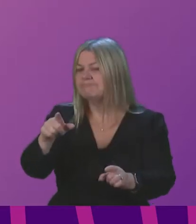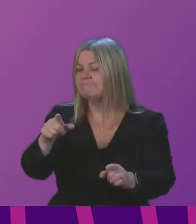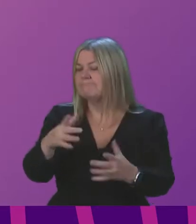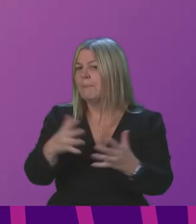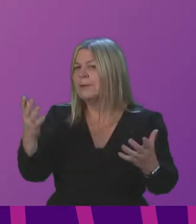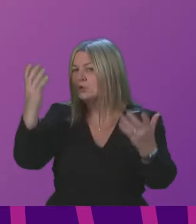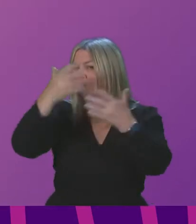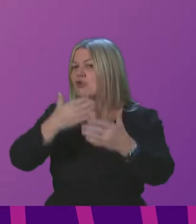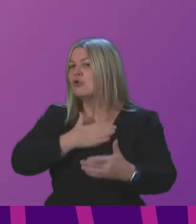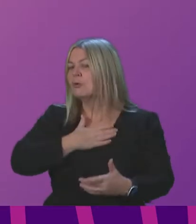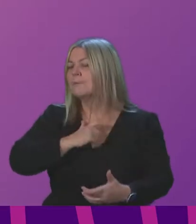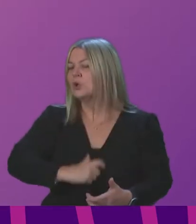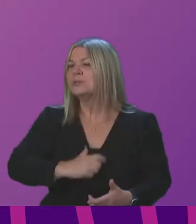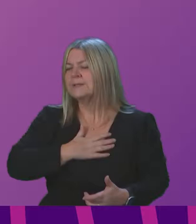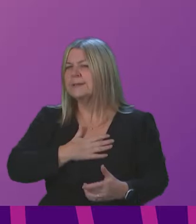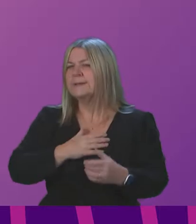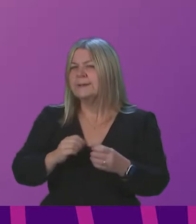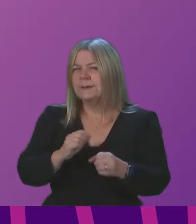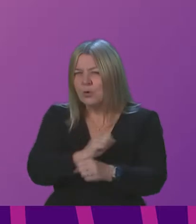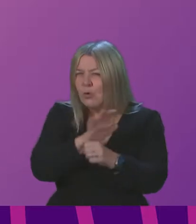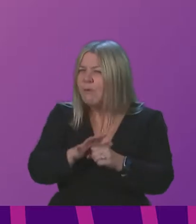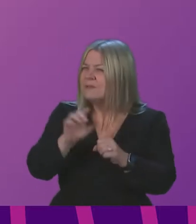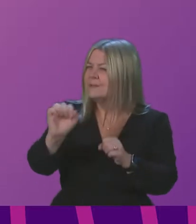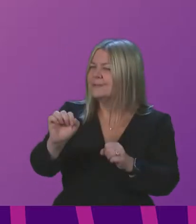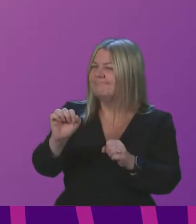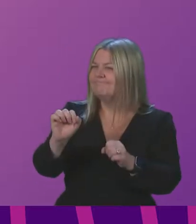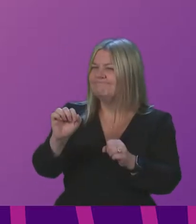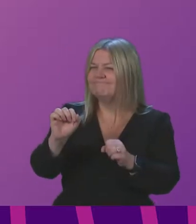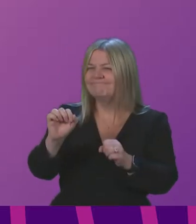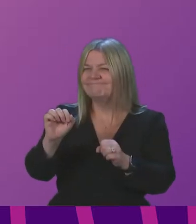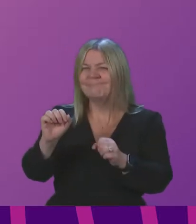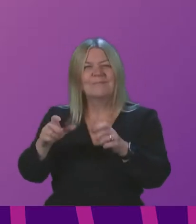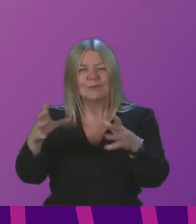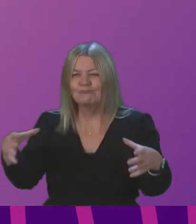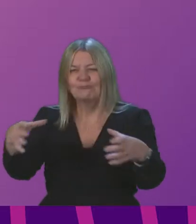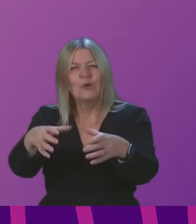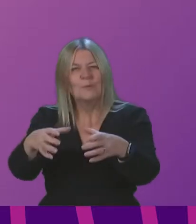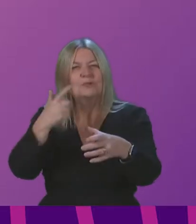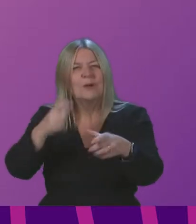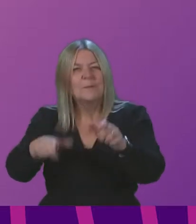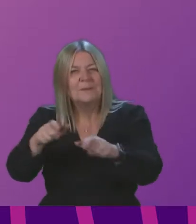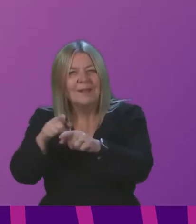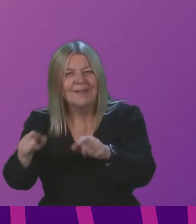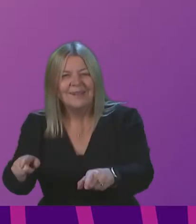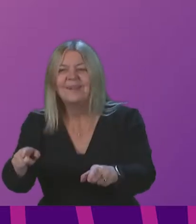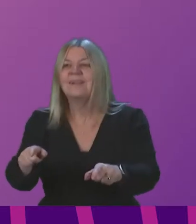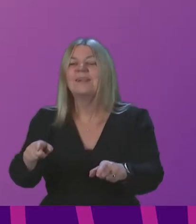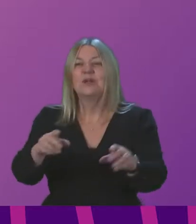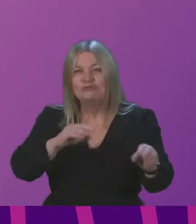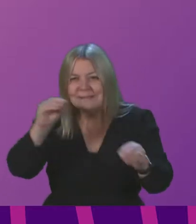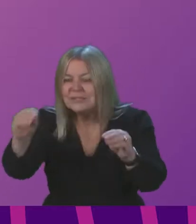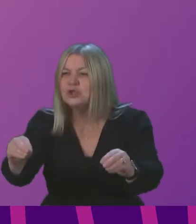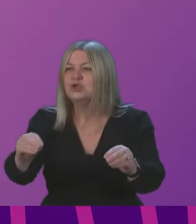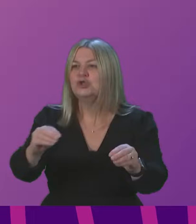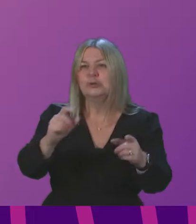about the COVID cohort of young people coming through our schools particularly those in transition going into primary school going to